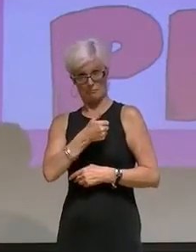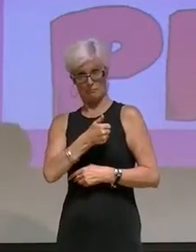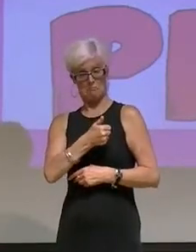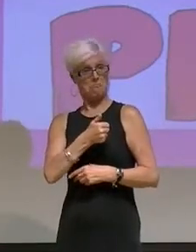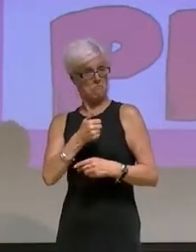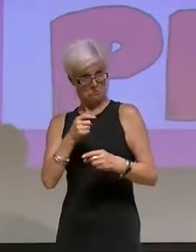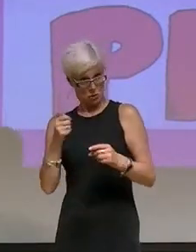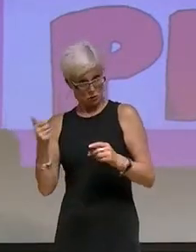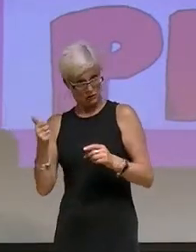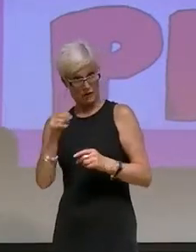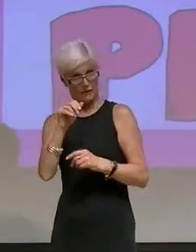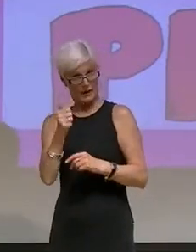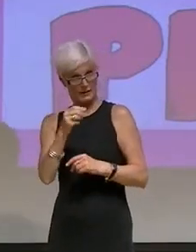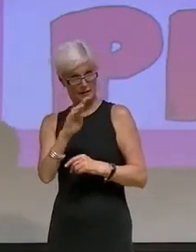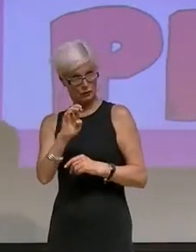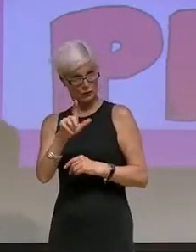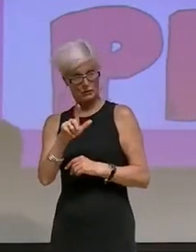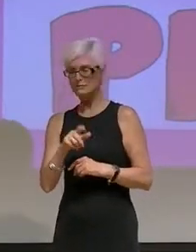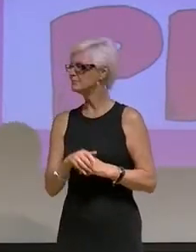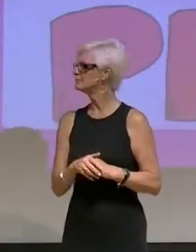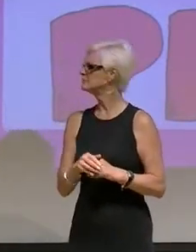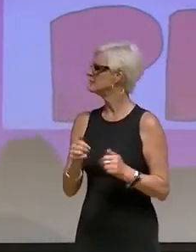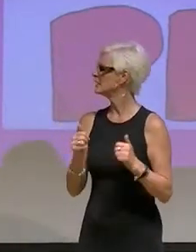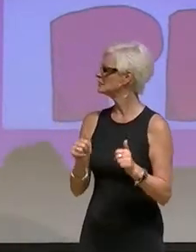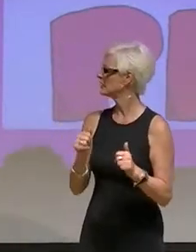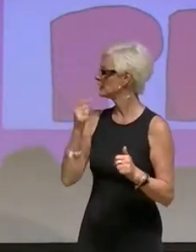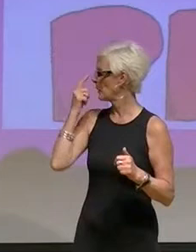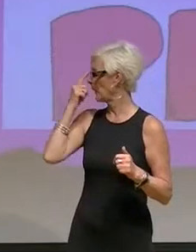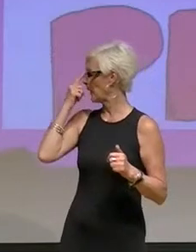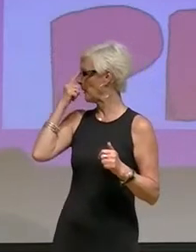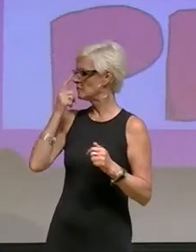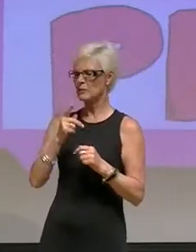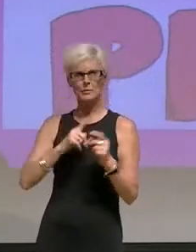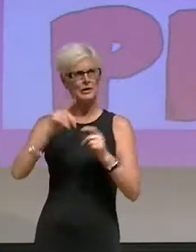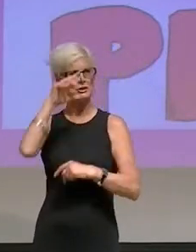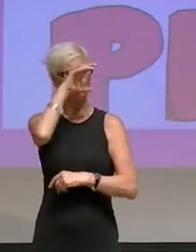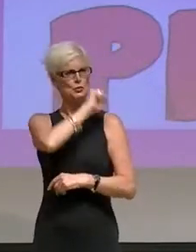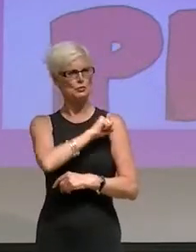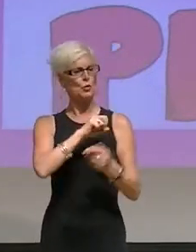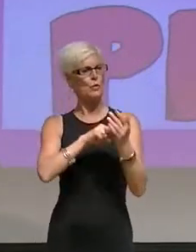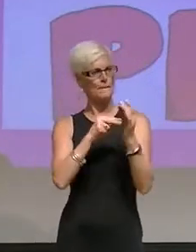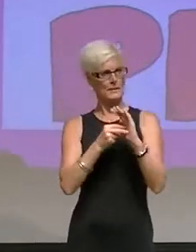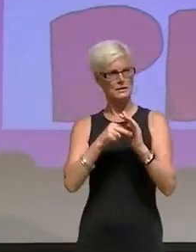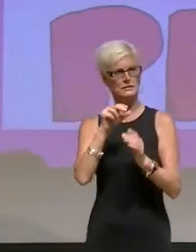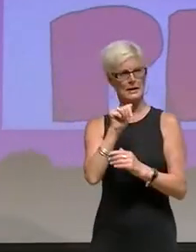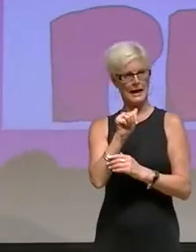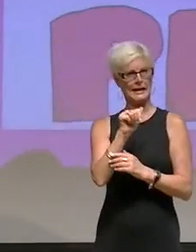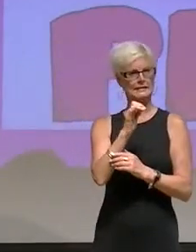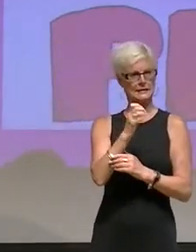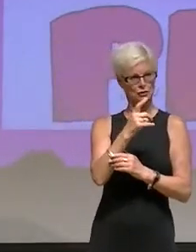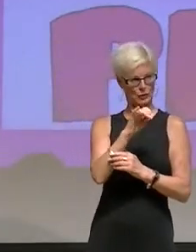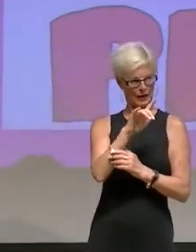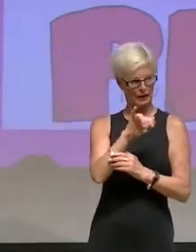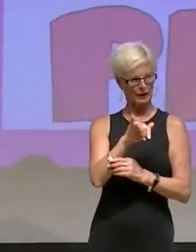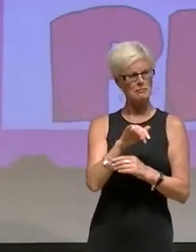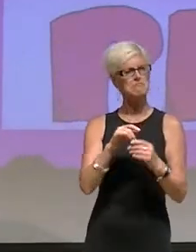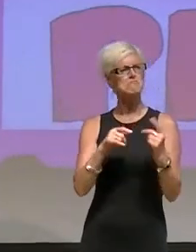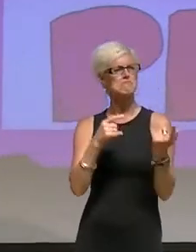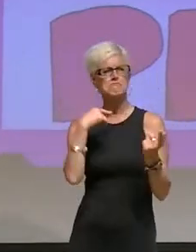questions in ways that complicate people's assumptions about what asexuality is and what it looks like,